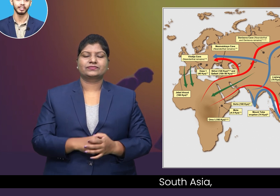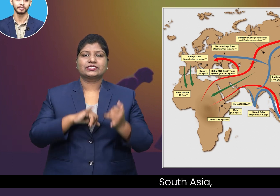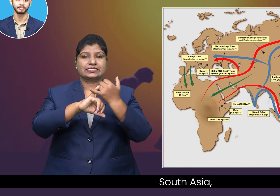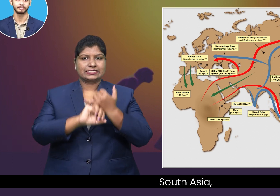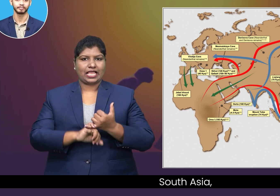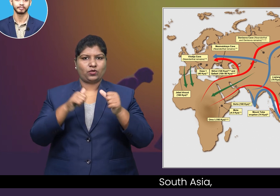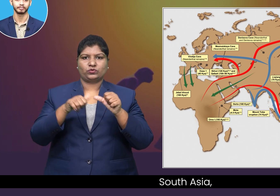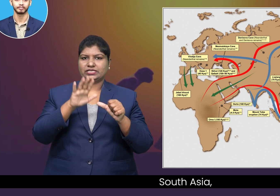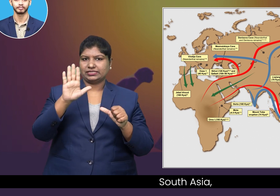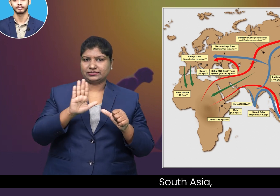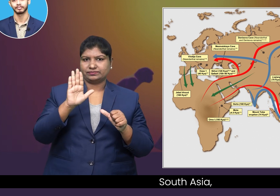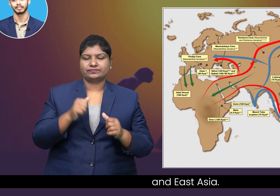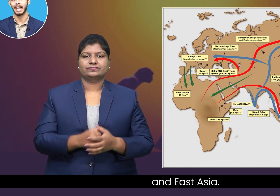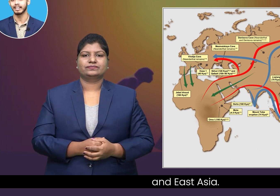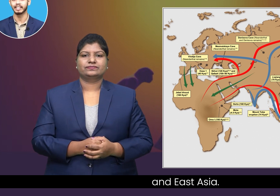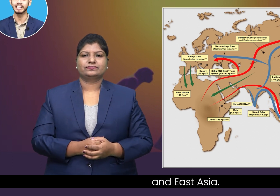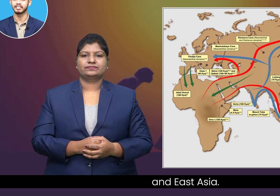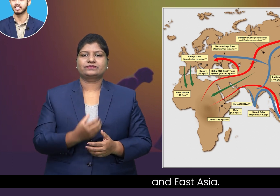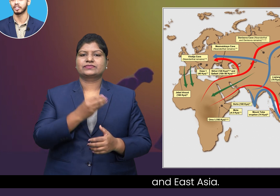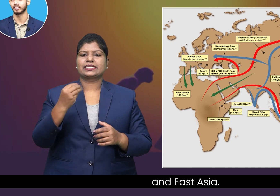and East Asia.